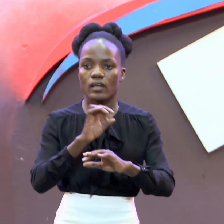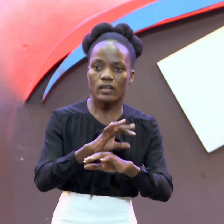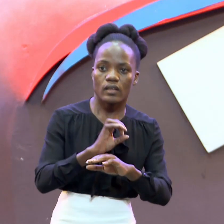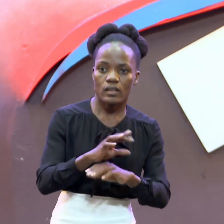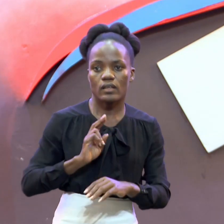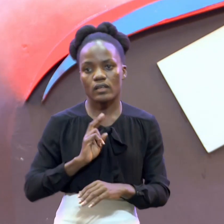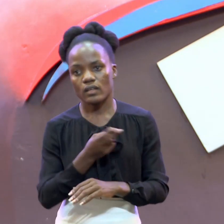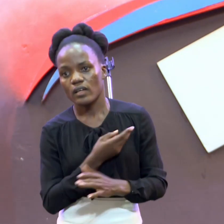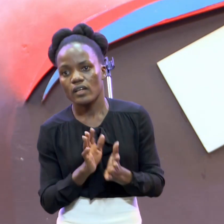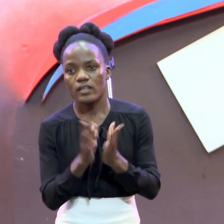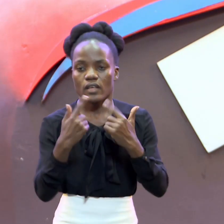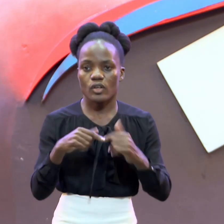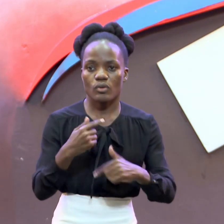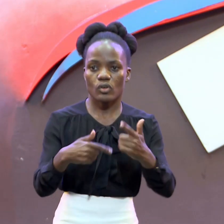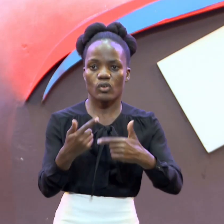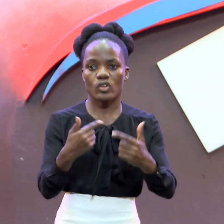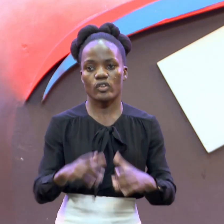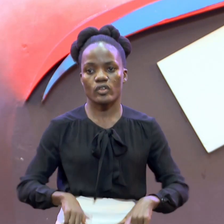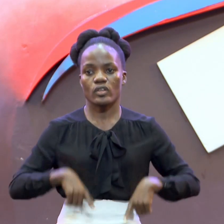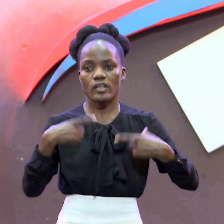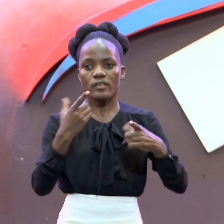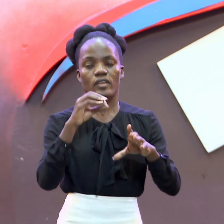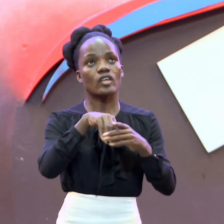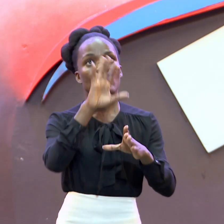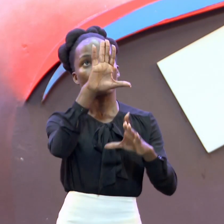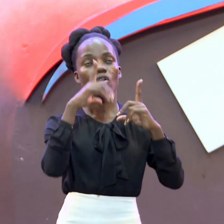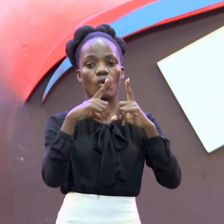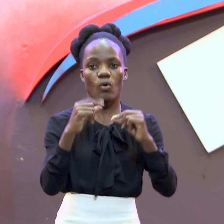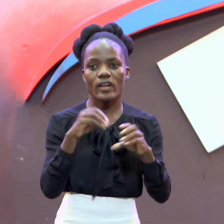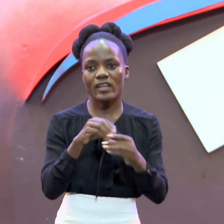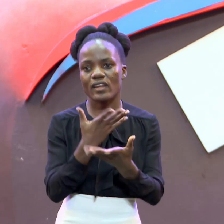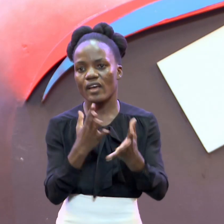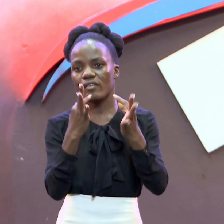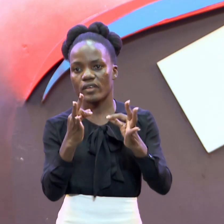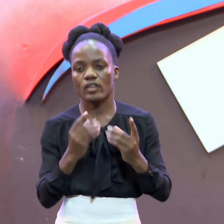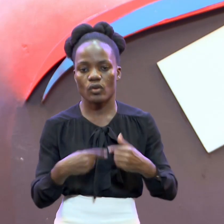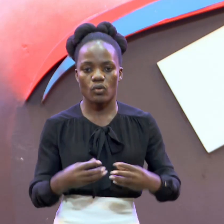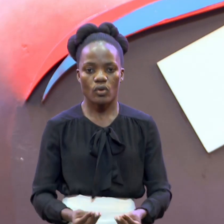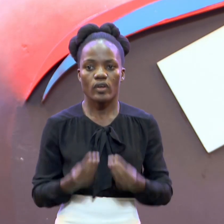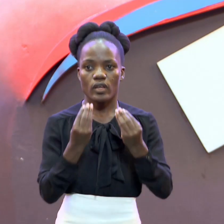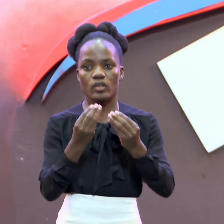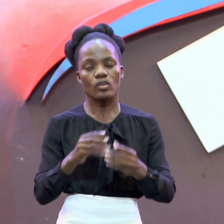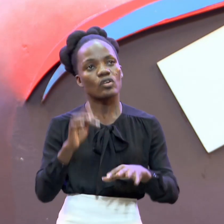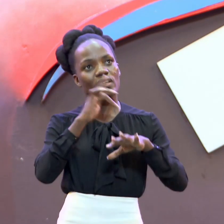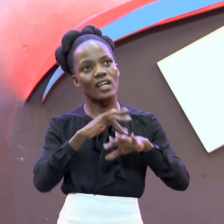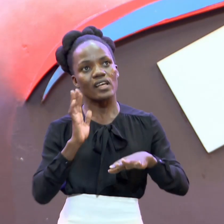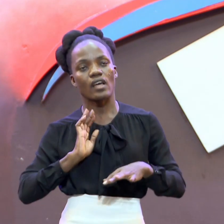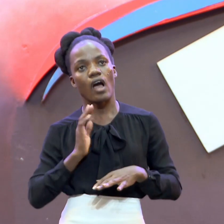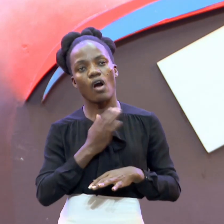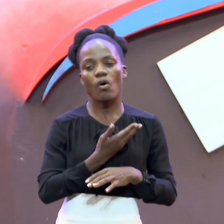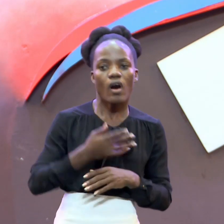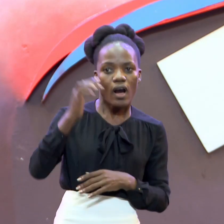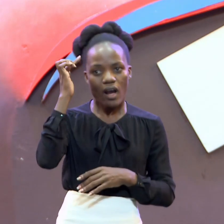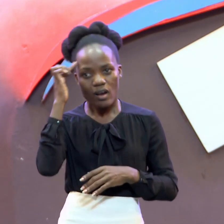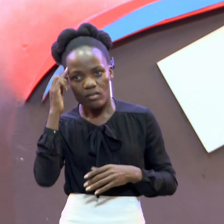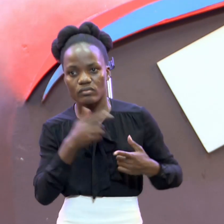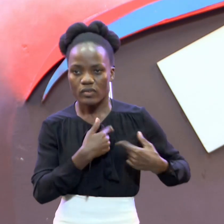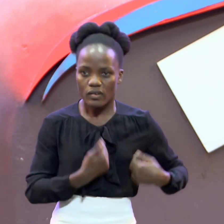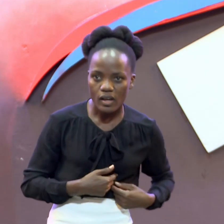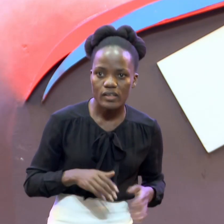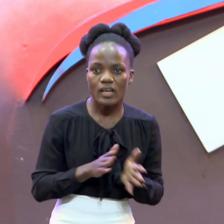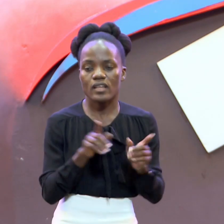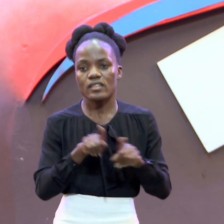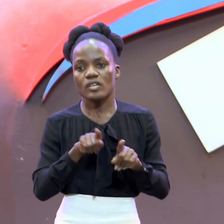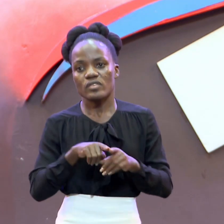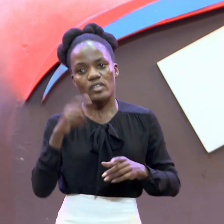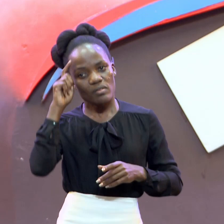To Live By The Word In Whatsoever We Do May You Touch Our Hearts Our Minds Our Thinking That Will Be